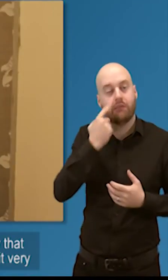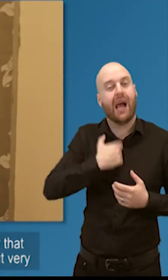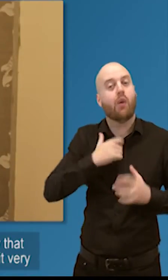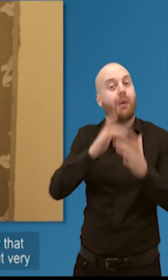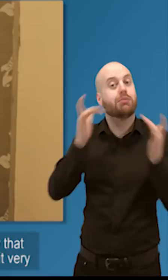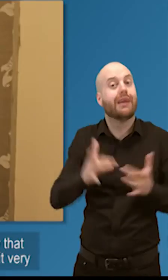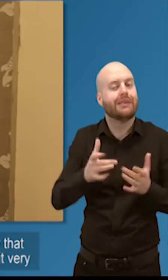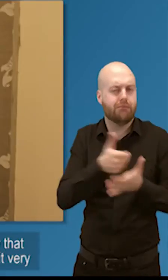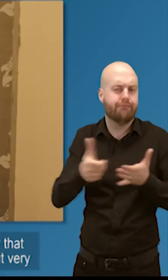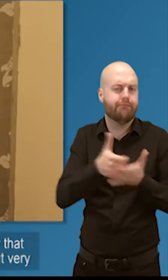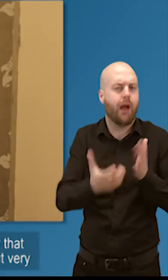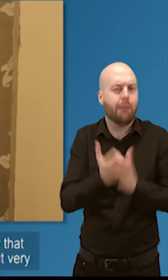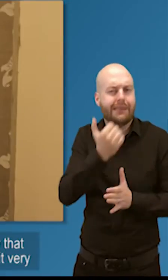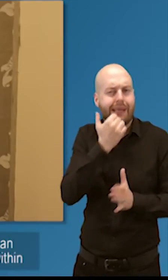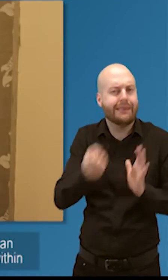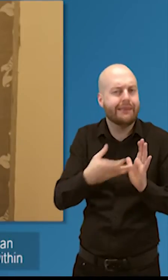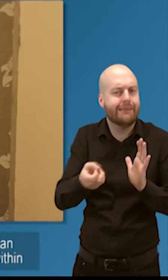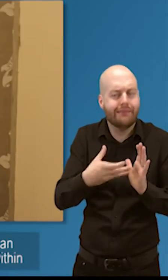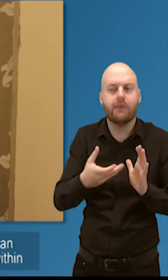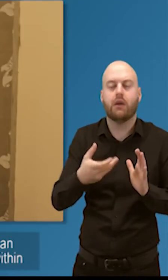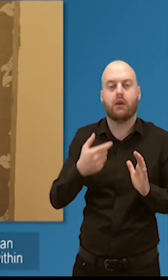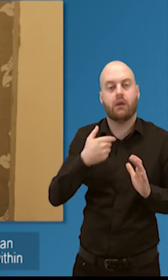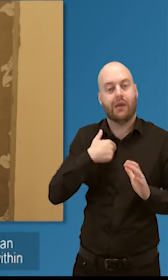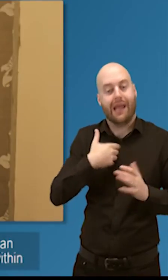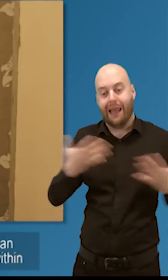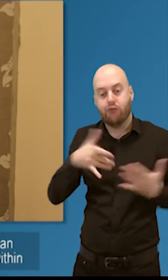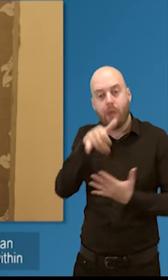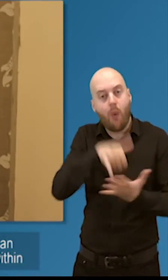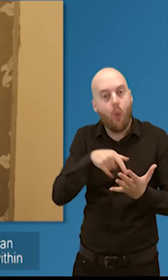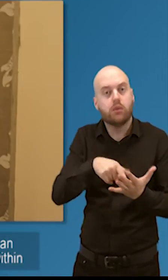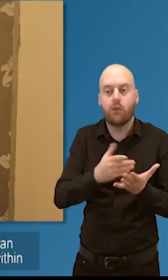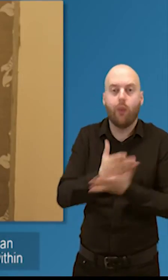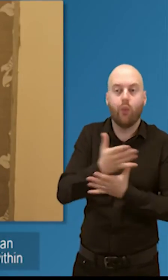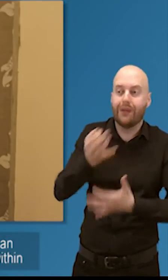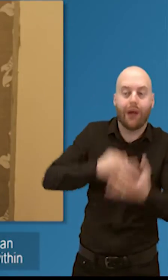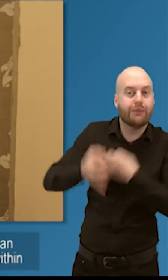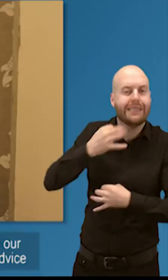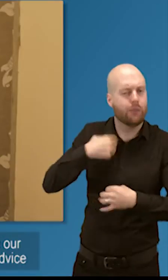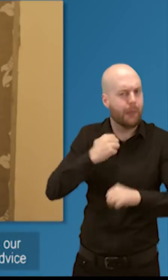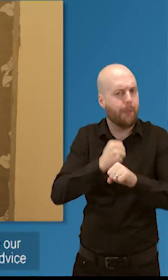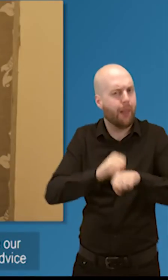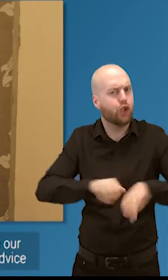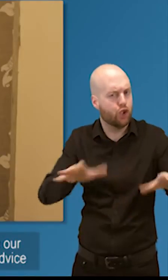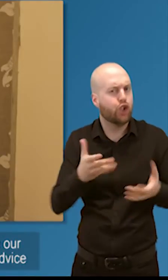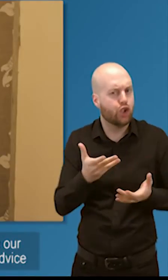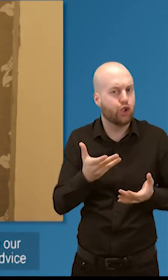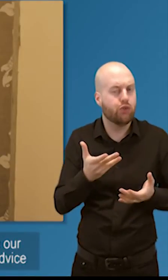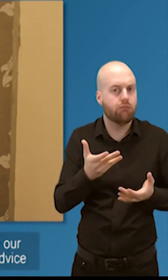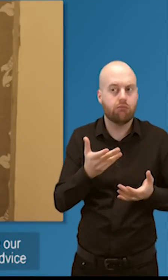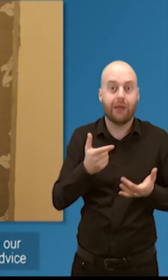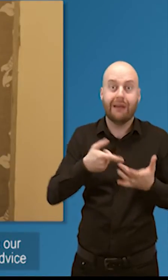that an organisation or an individual is doing something inappropriate. Within our team we